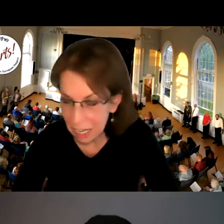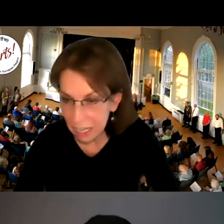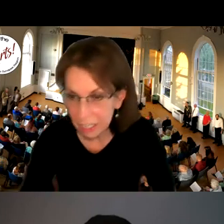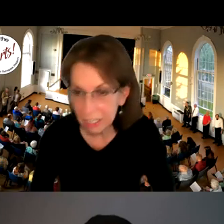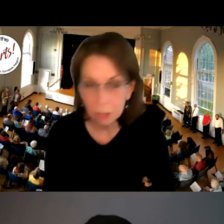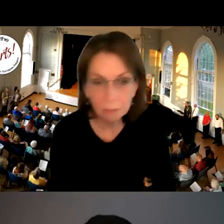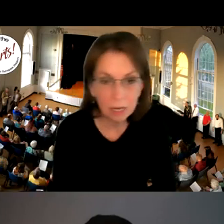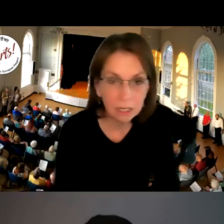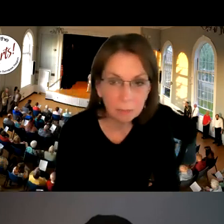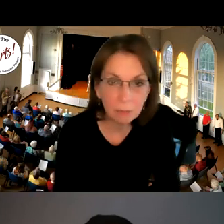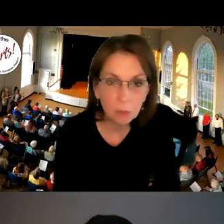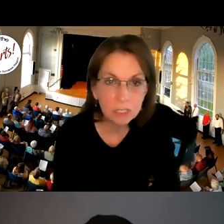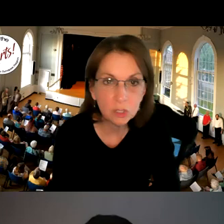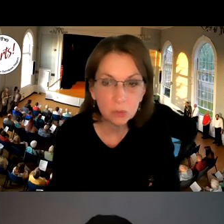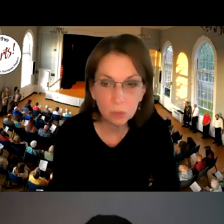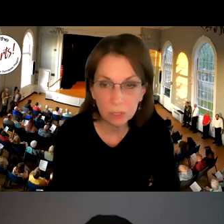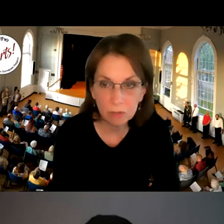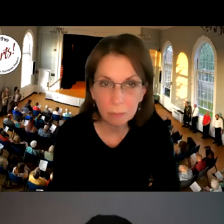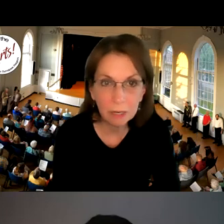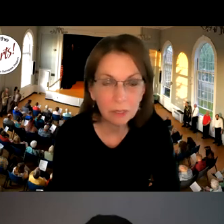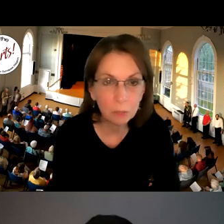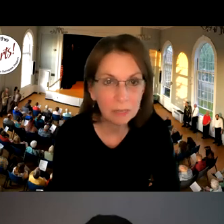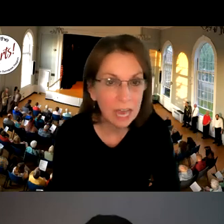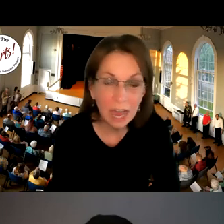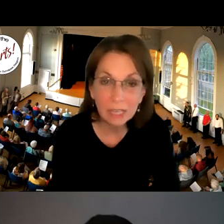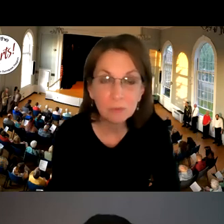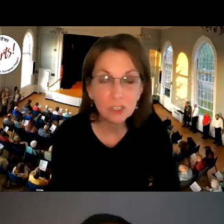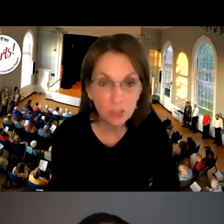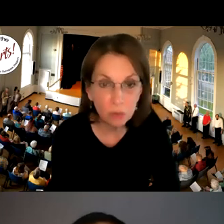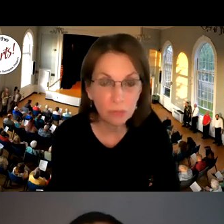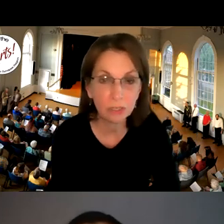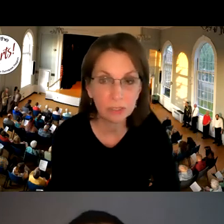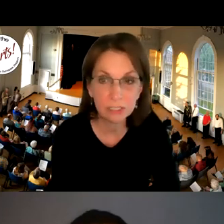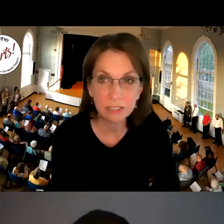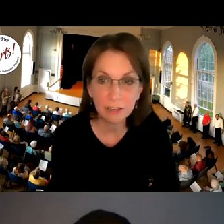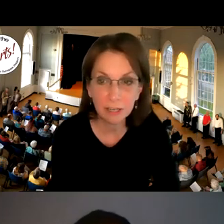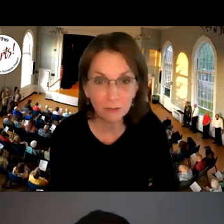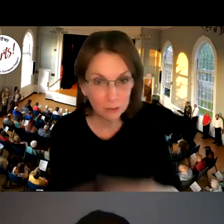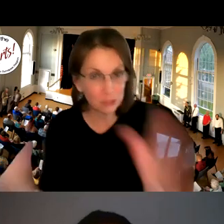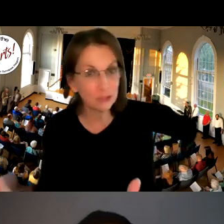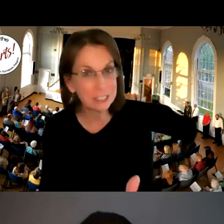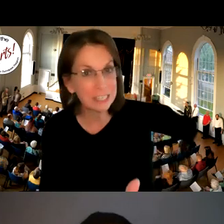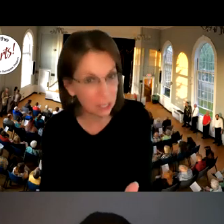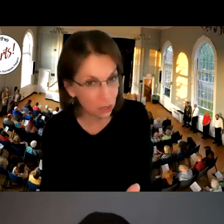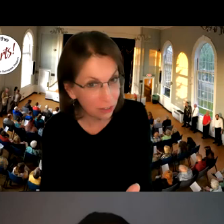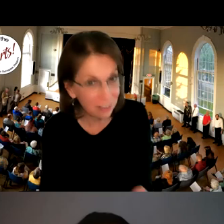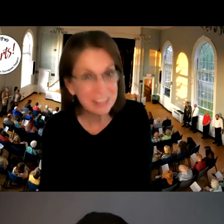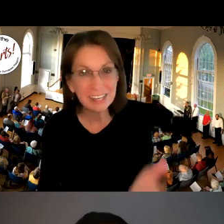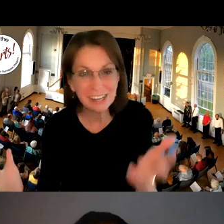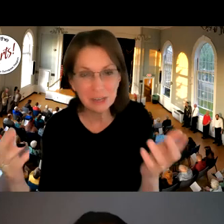I am, um, I'm going to, uh, wrap it up here, but I am so thrilled to have these students here. Uh,